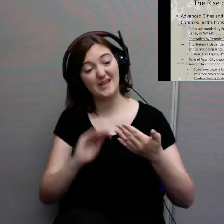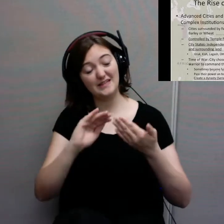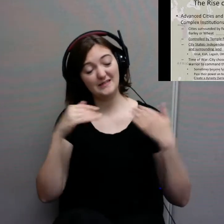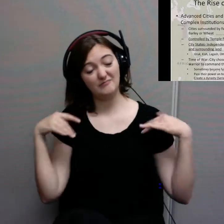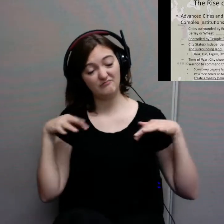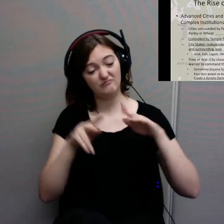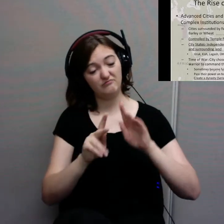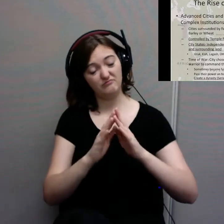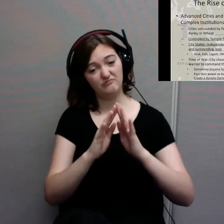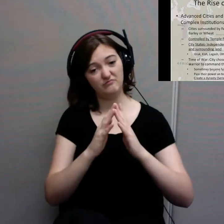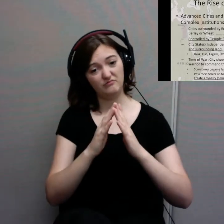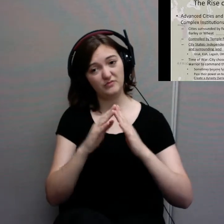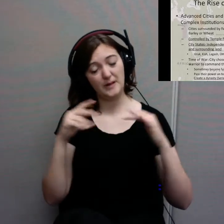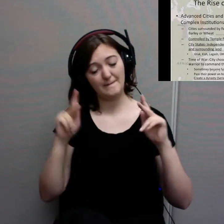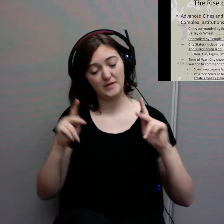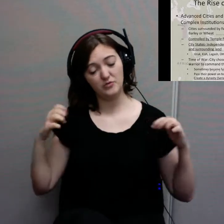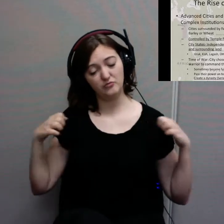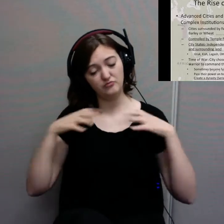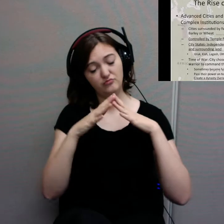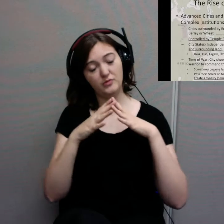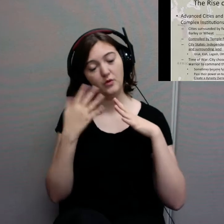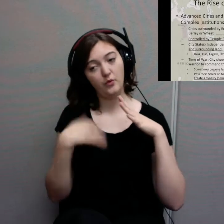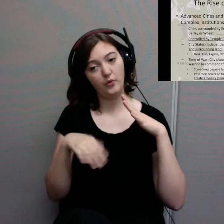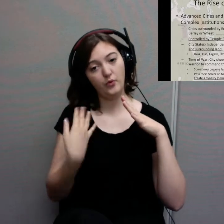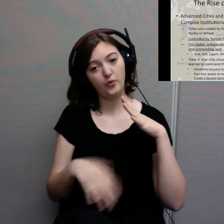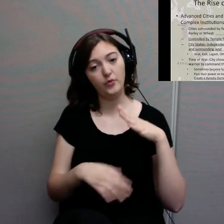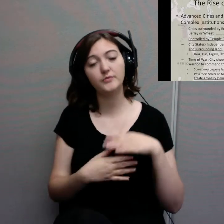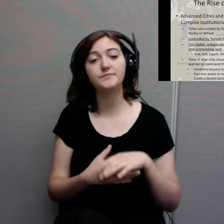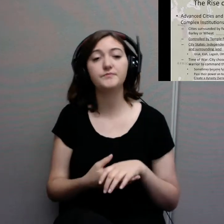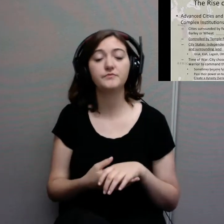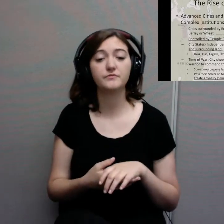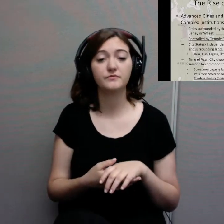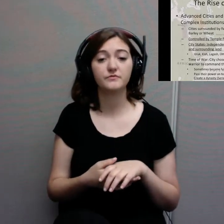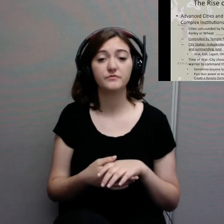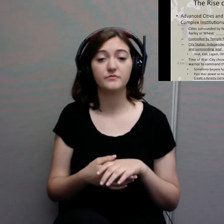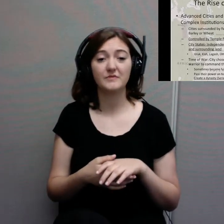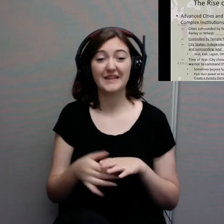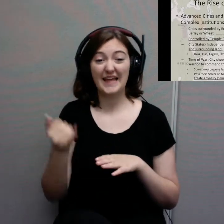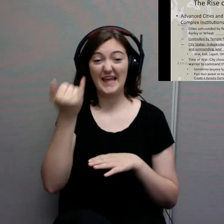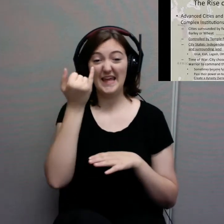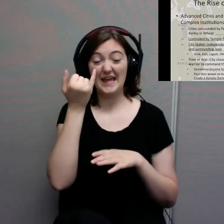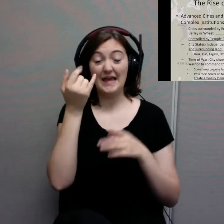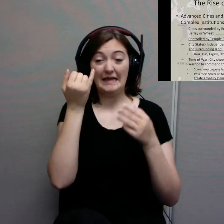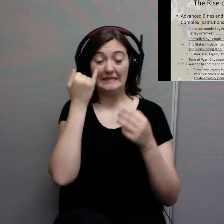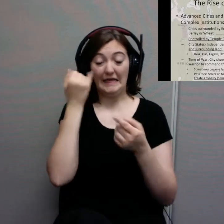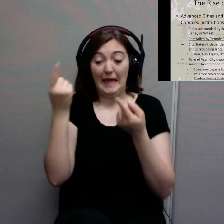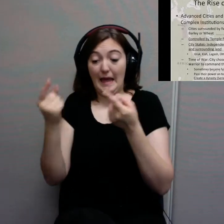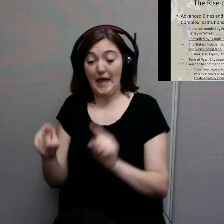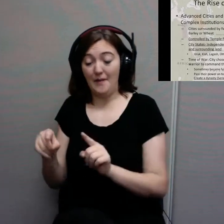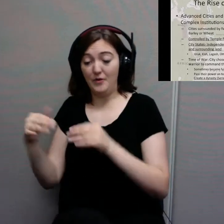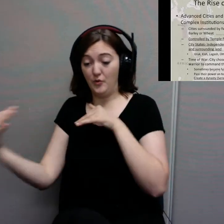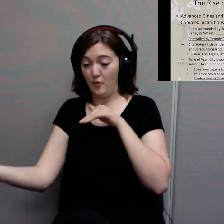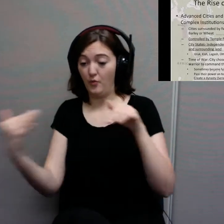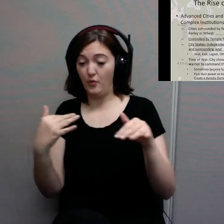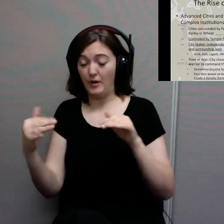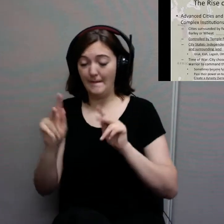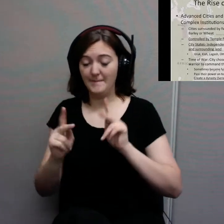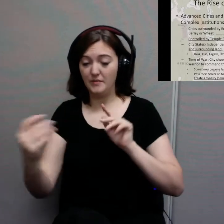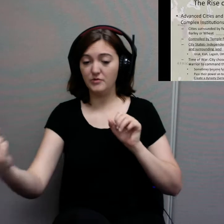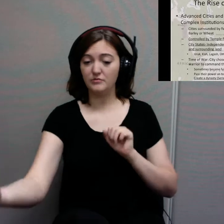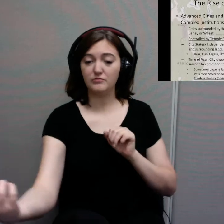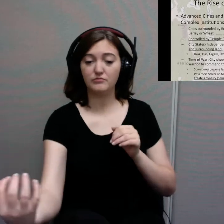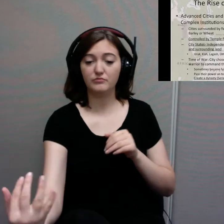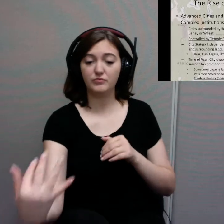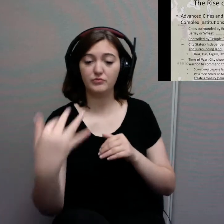However, when there was a war situation, when you have invaders that are coming against that nation-state, the city would choose